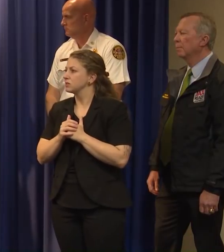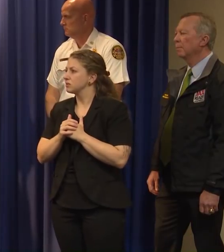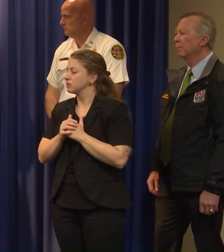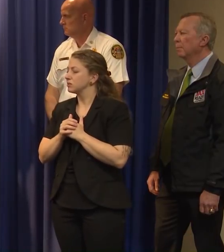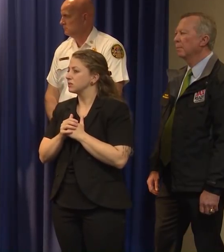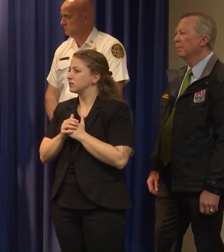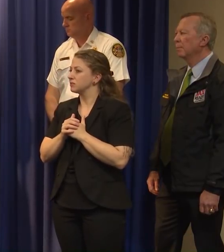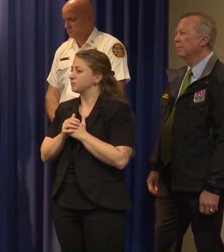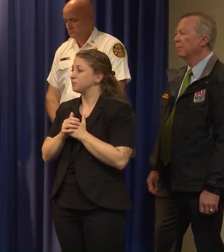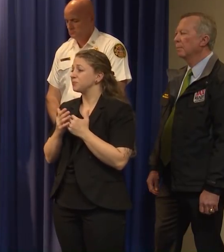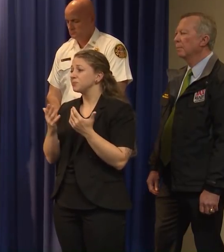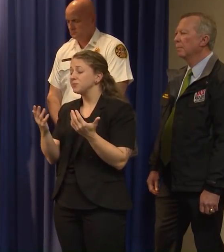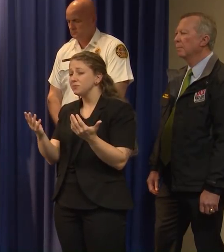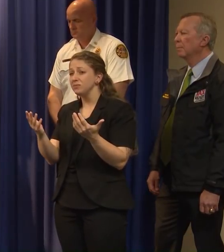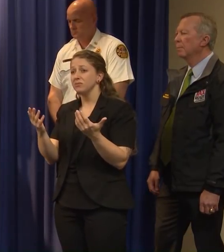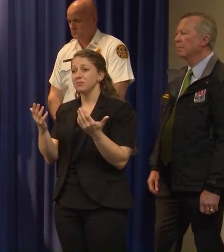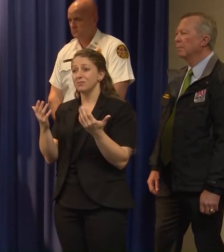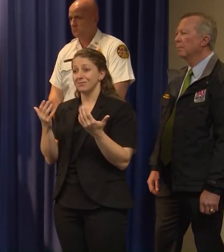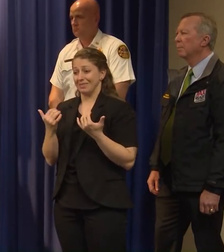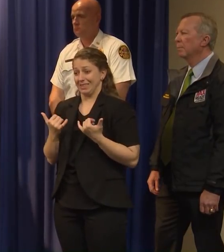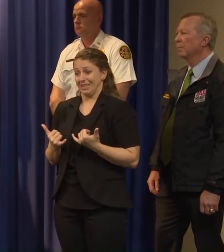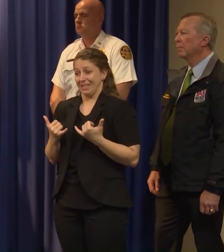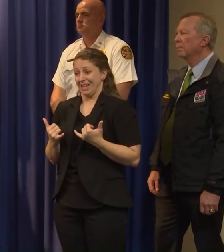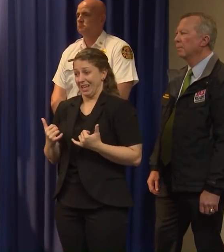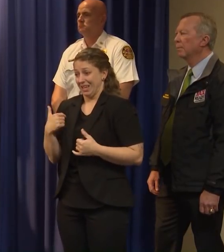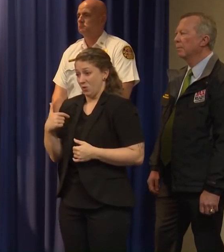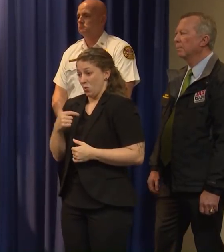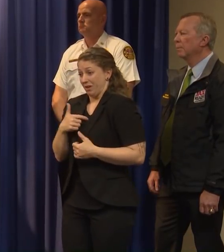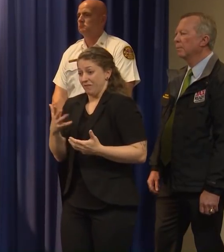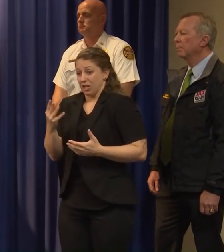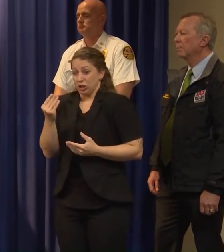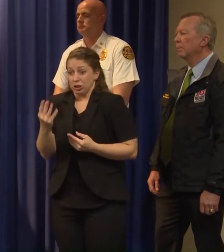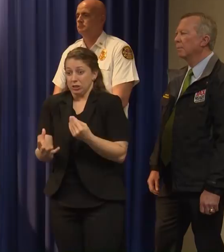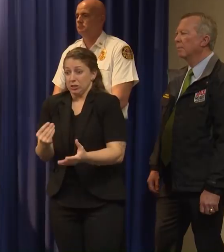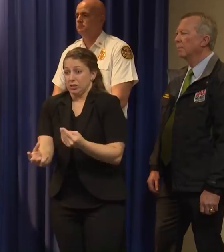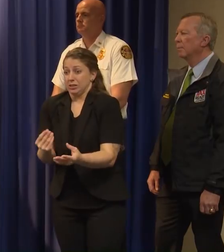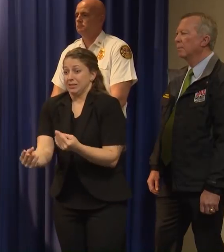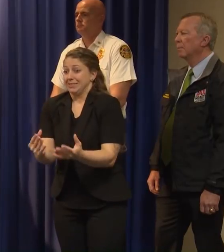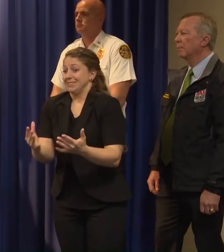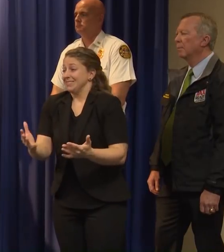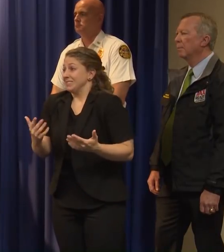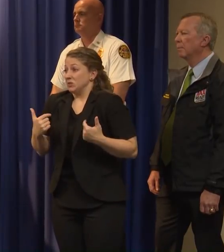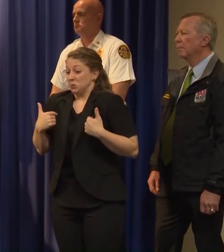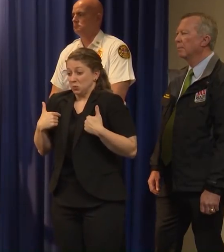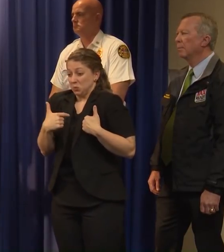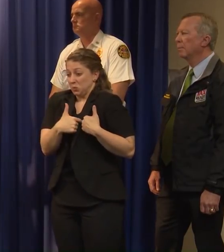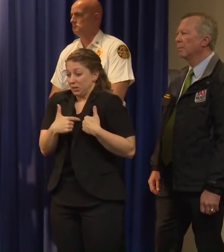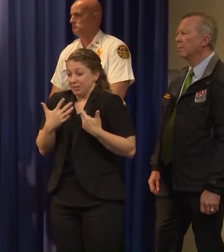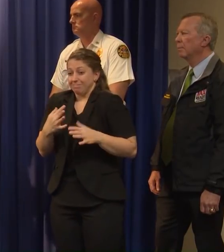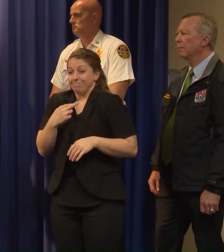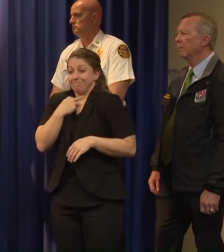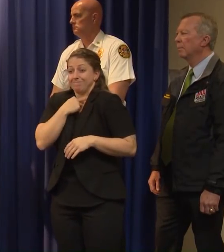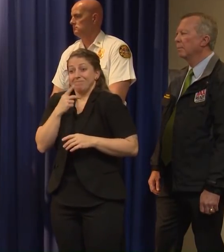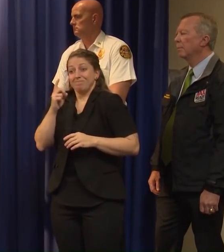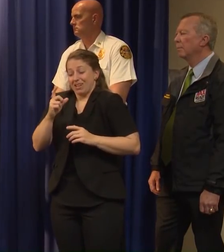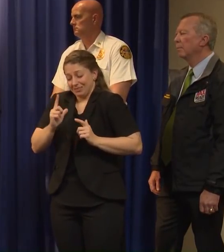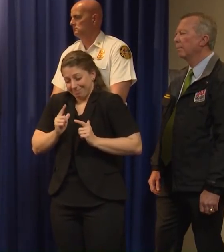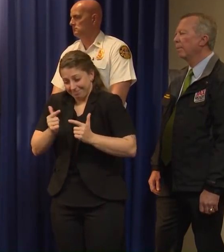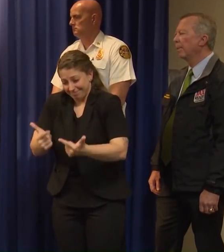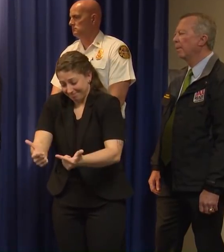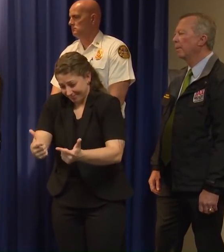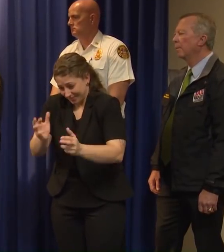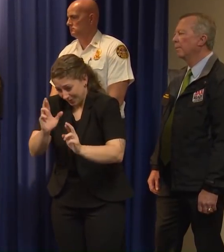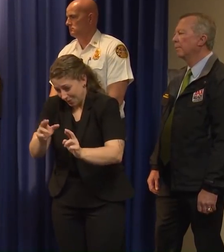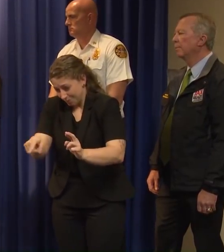at the point where the community is the last step and they've got to step up and, and do what's really been asked. Look, I understand